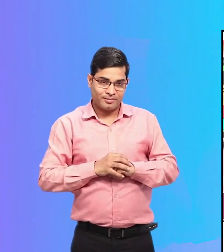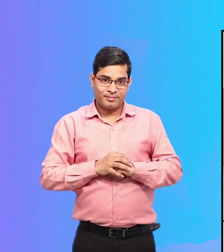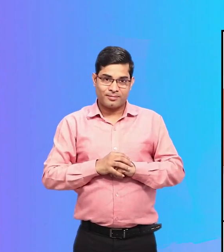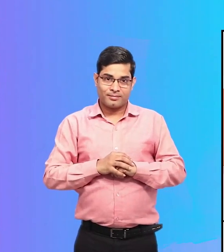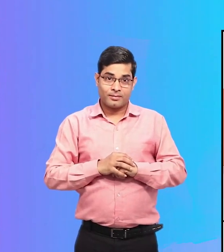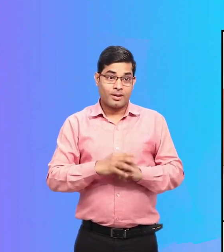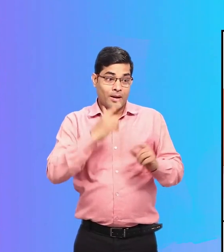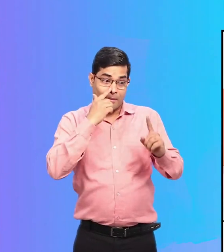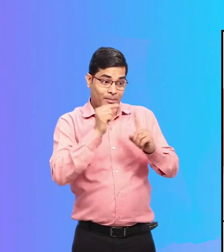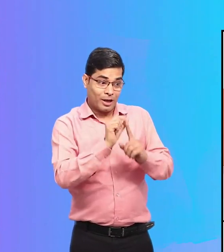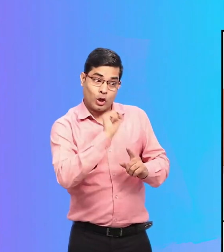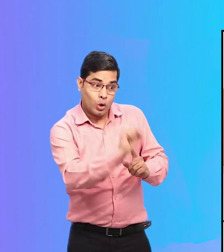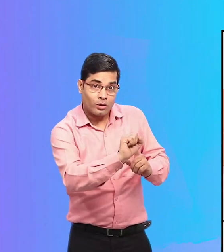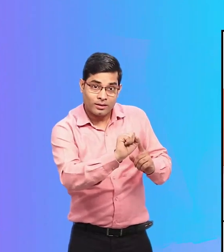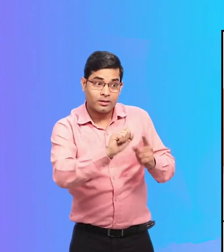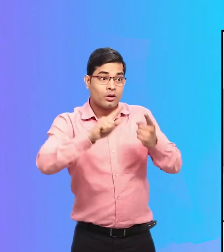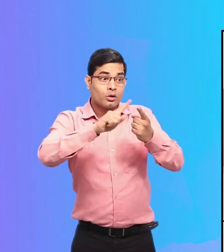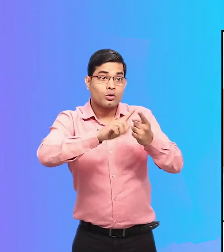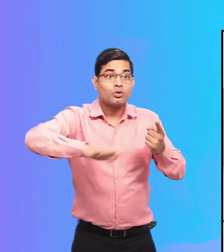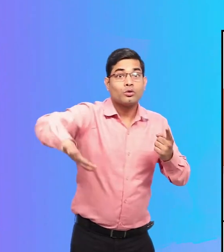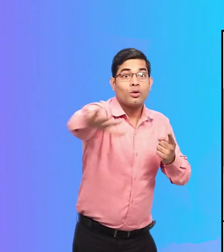that Priya comes across every day.